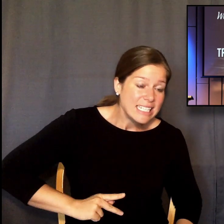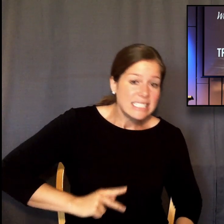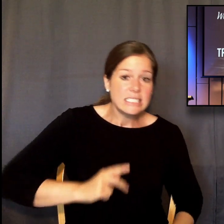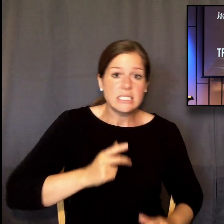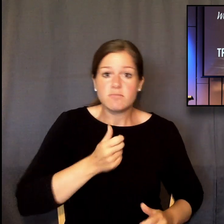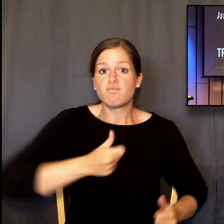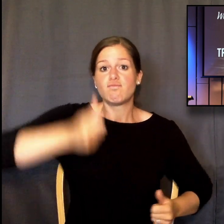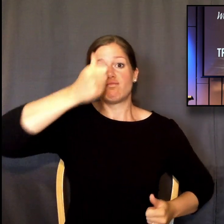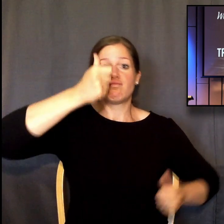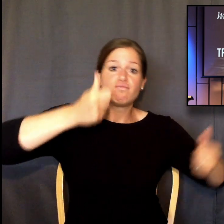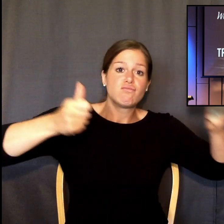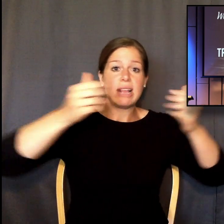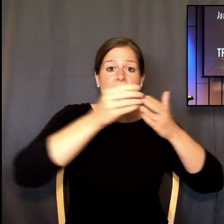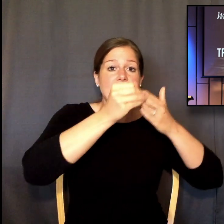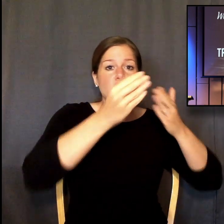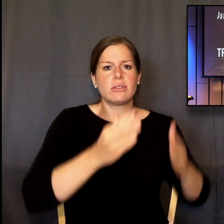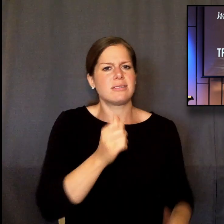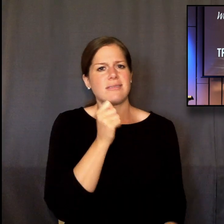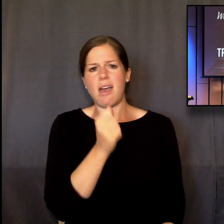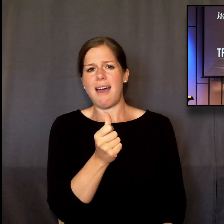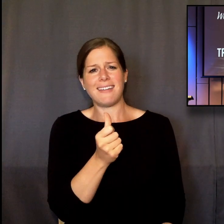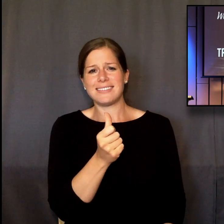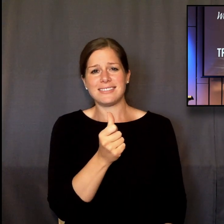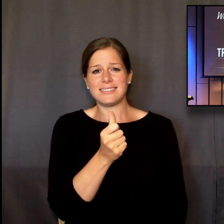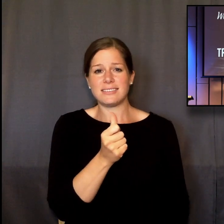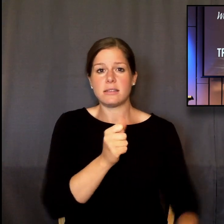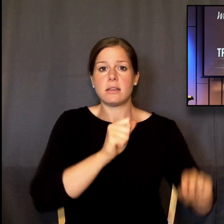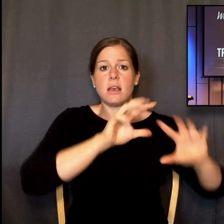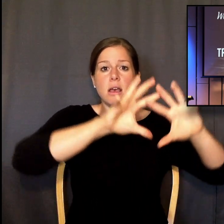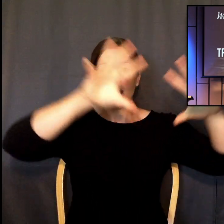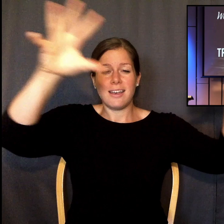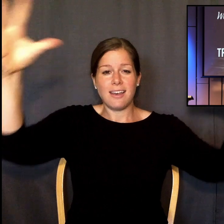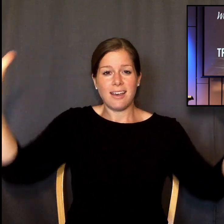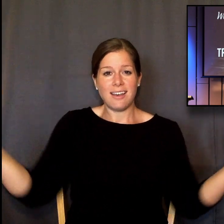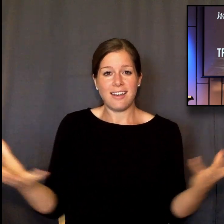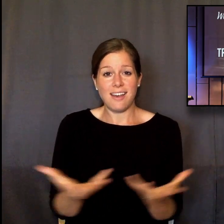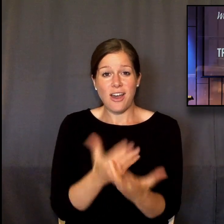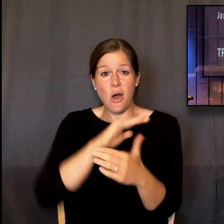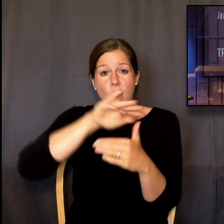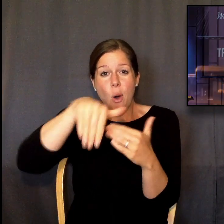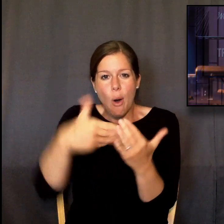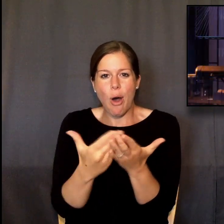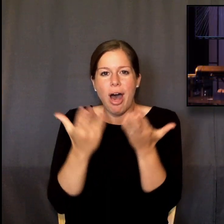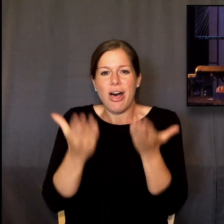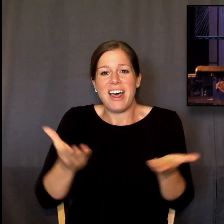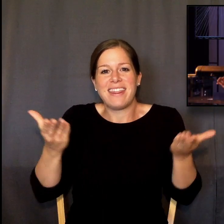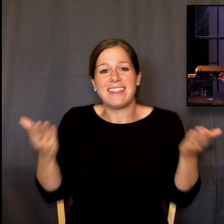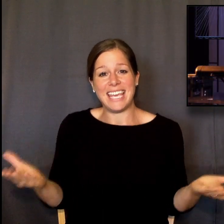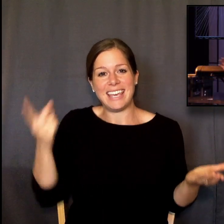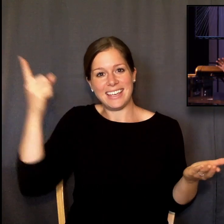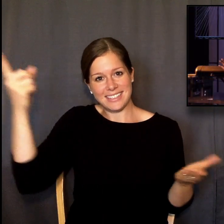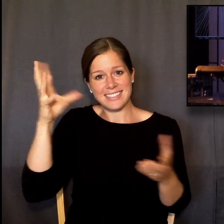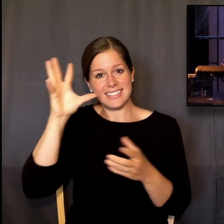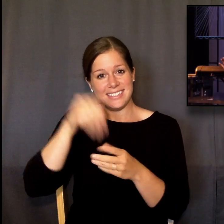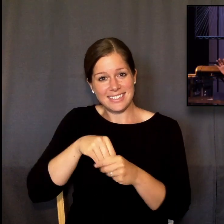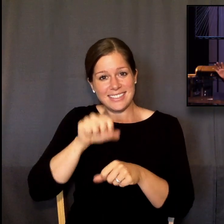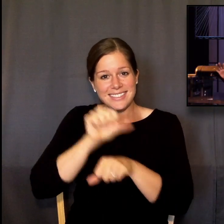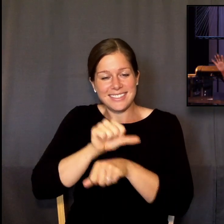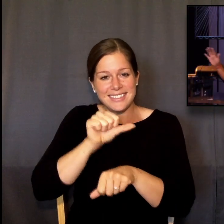and he is working constantly, continuously, always. He knows nothing of the division